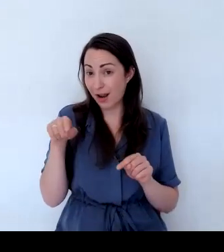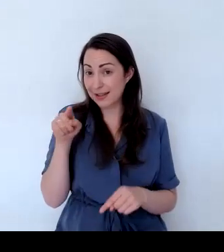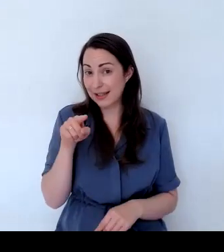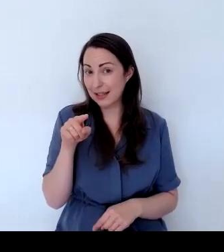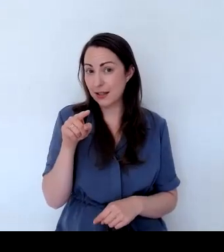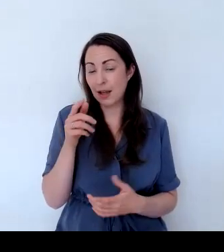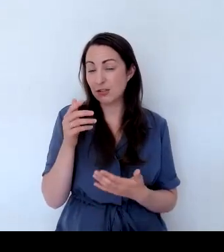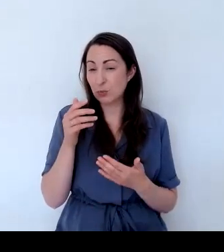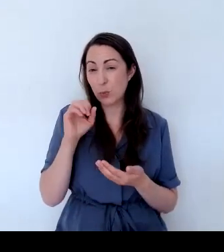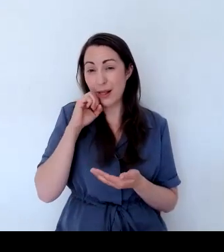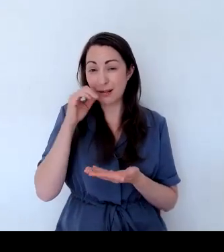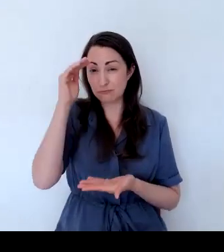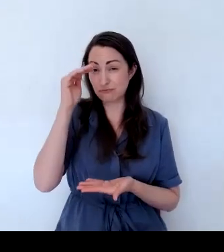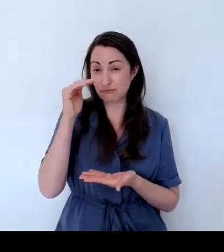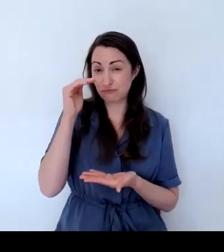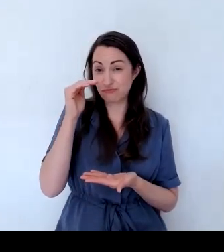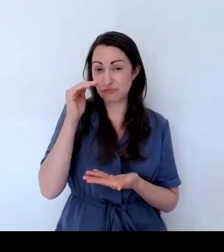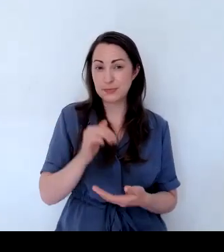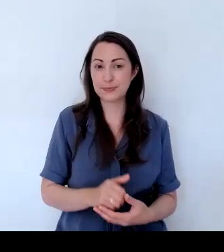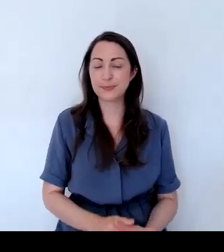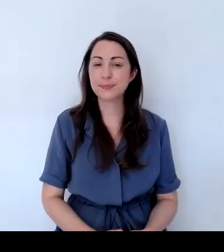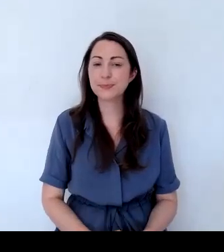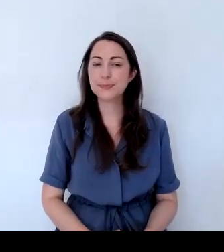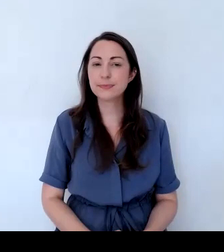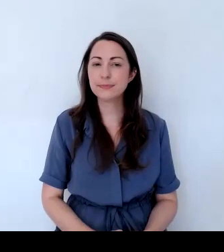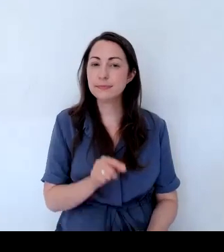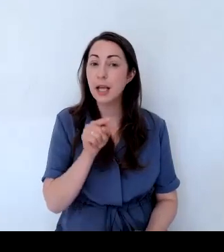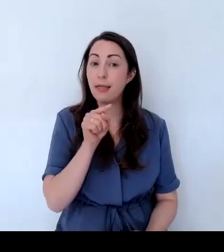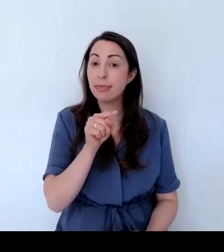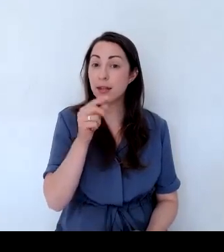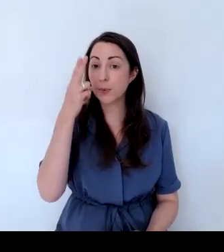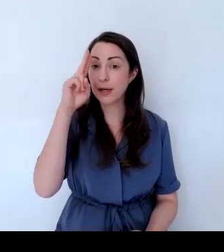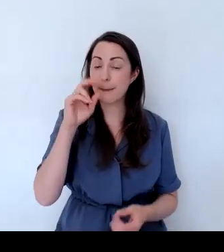And we've also got salvia midnight candle.